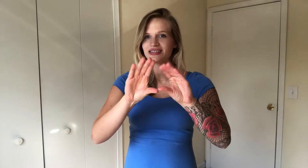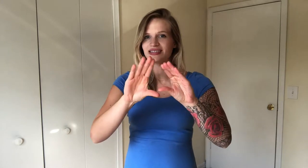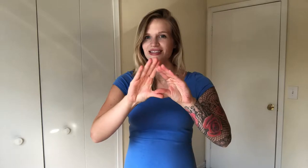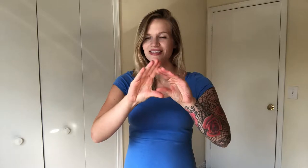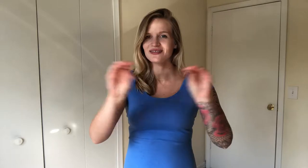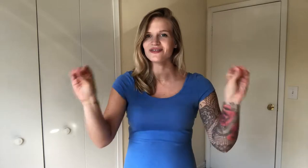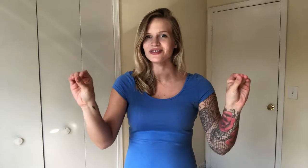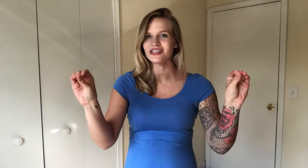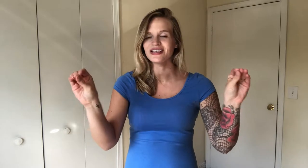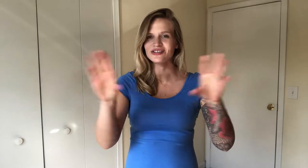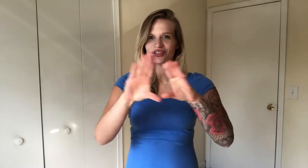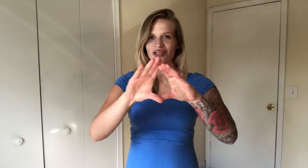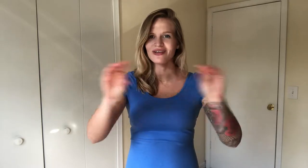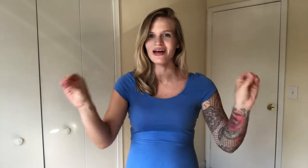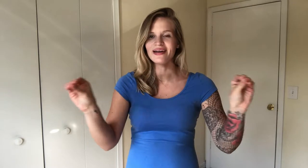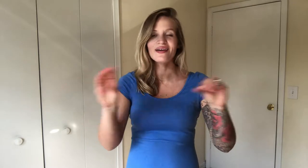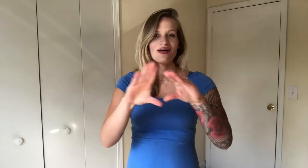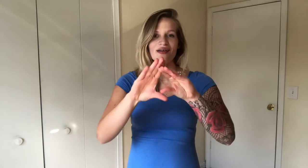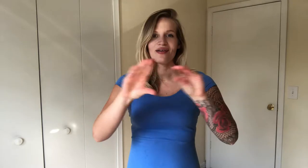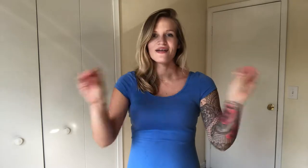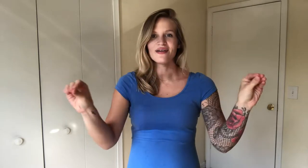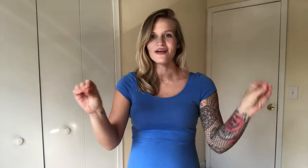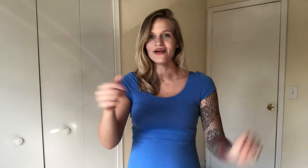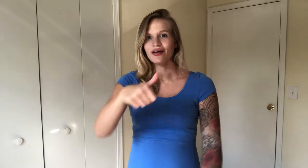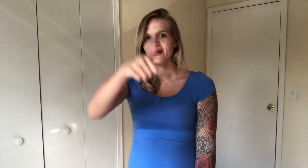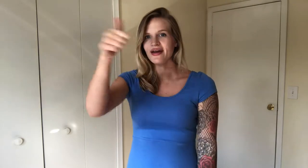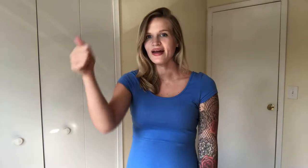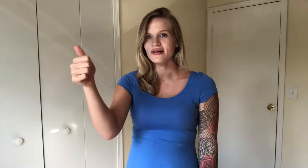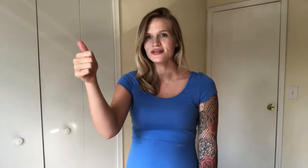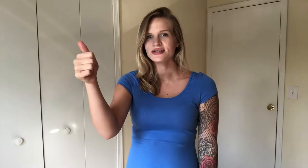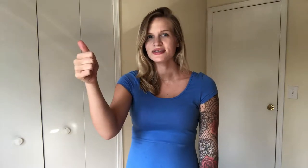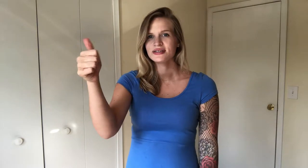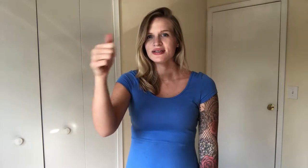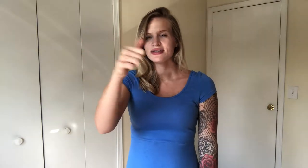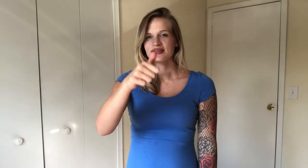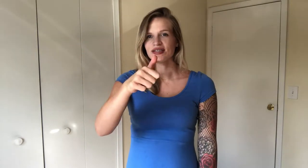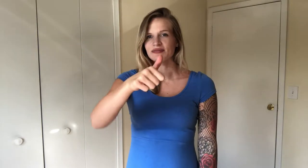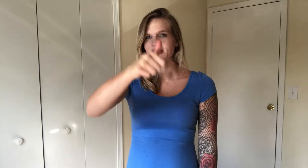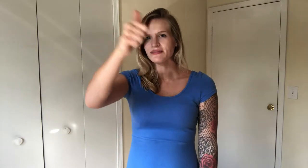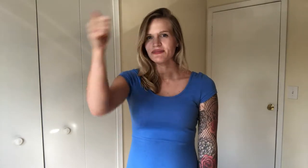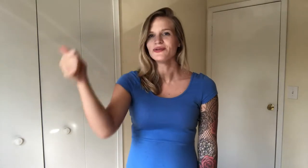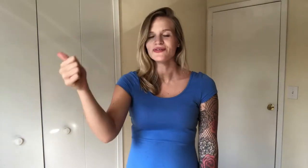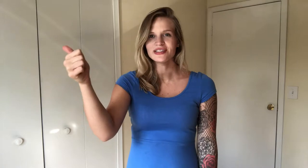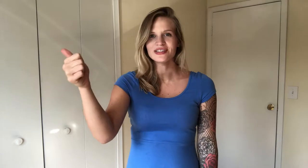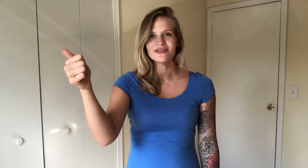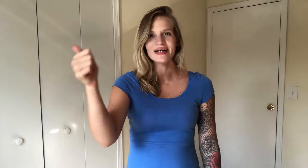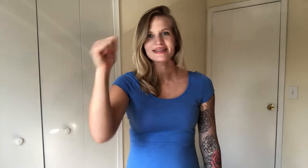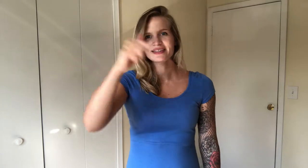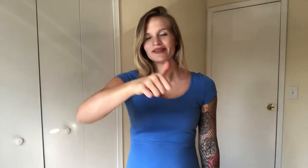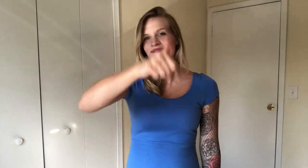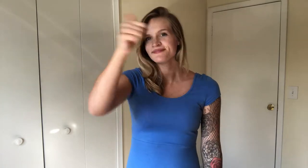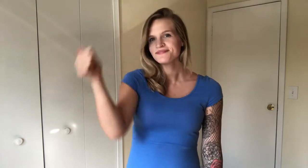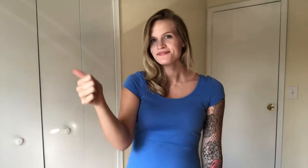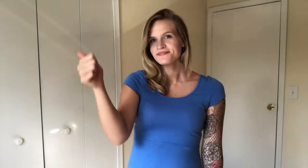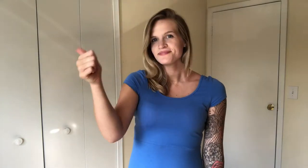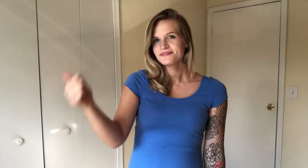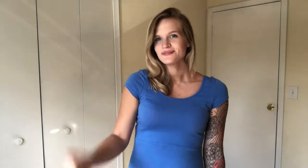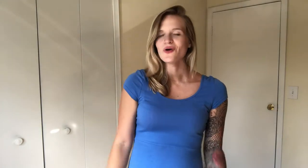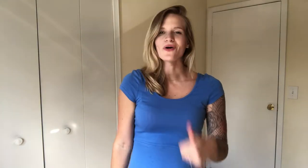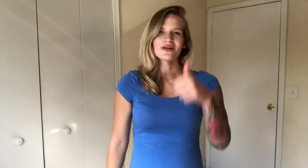is just close your hand. Draw a line. None else. Thumbs up. Move it to the right. Or